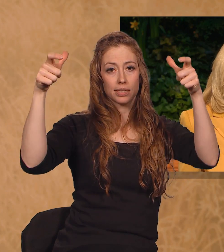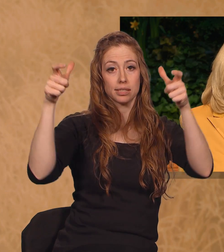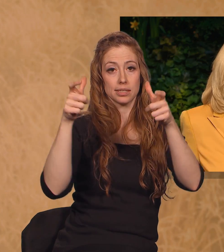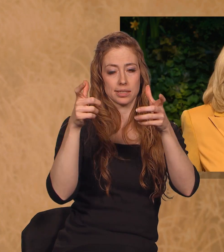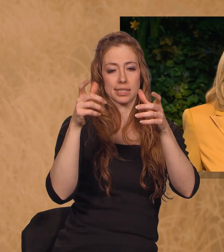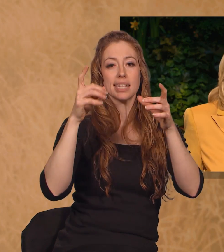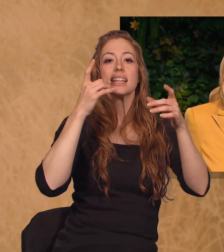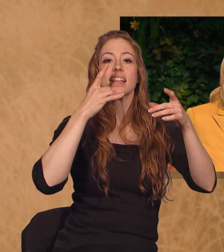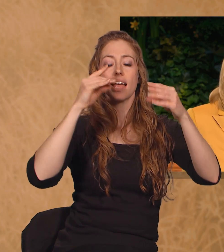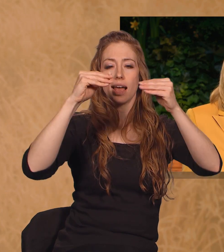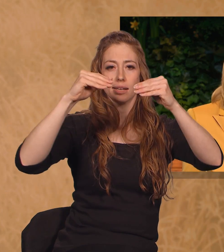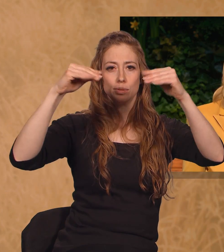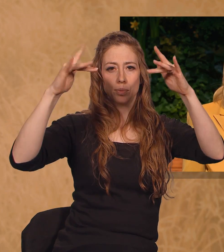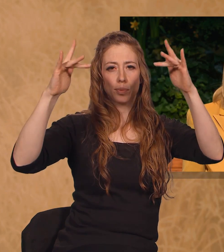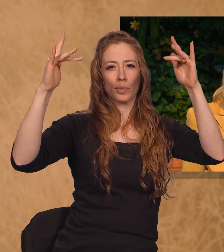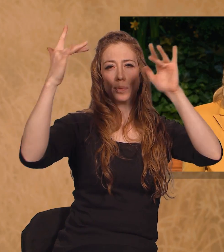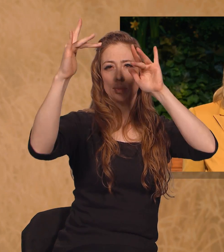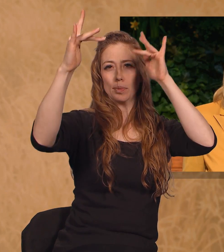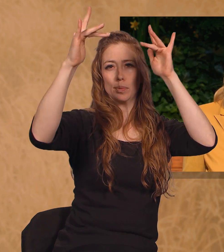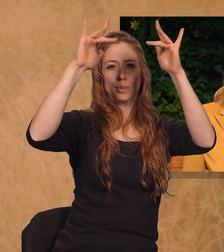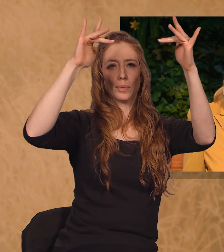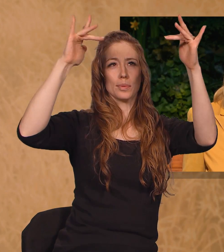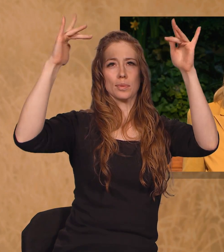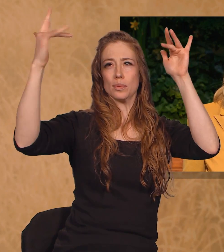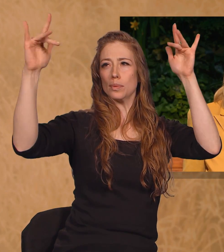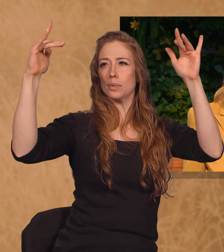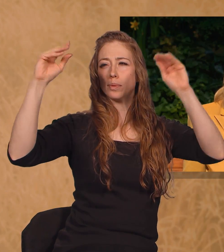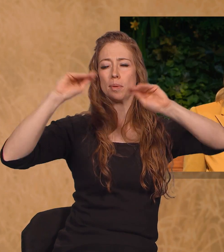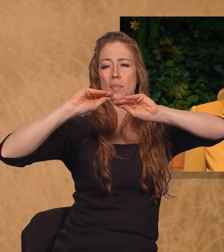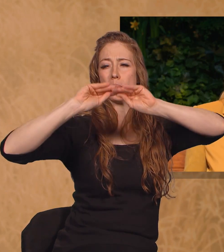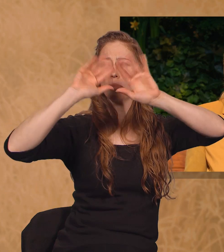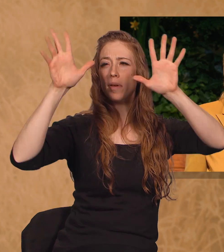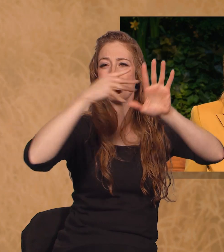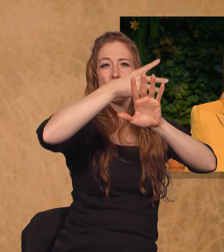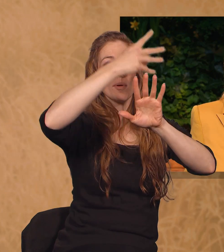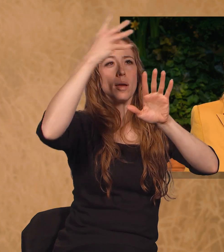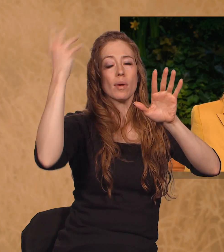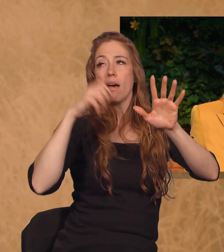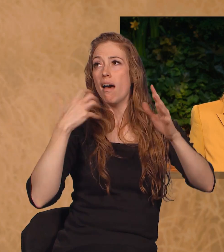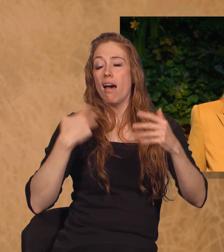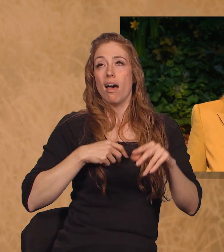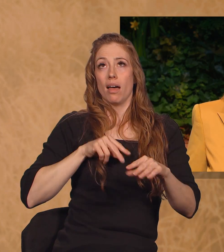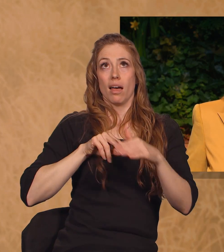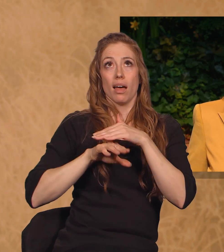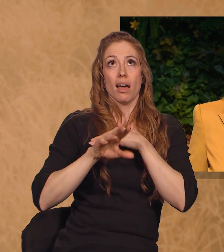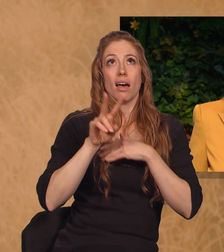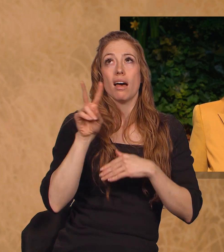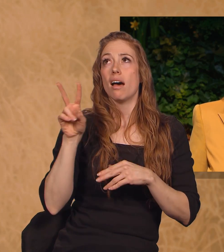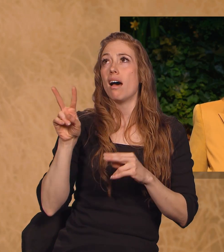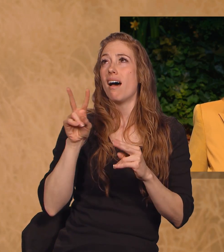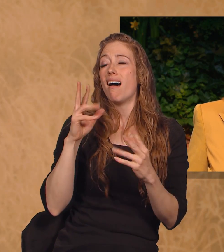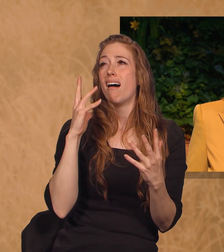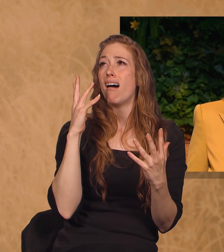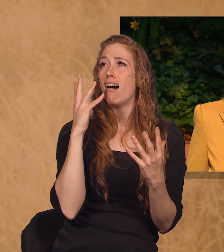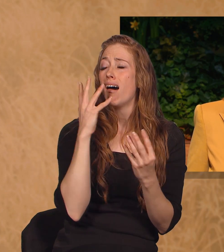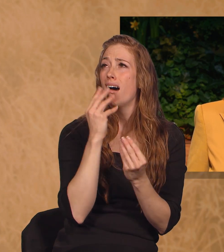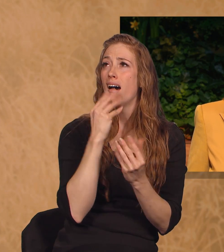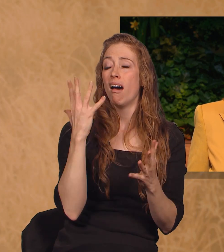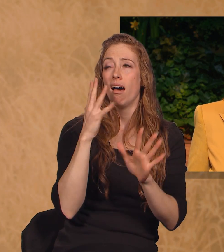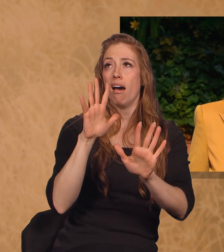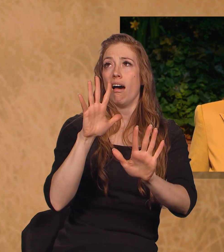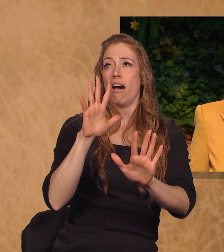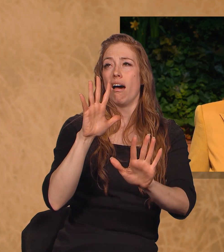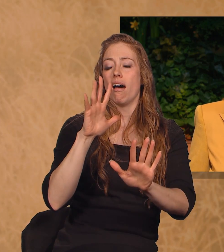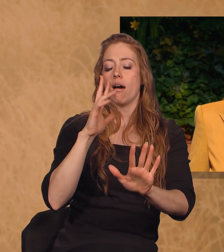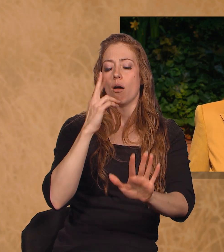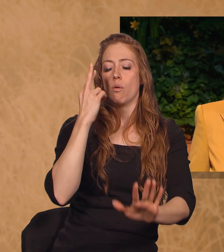facets into rainbows of illumination everywhere. It took my breath away as I realized that the